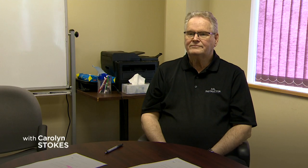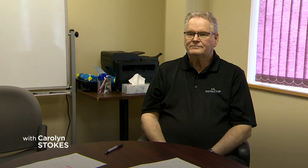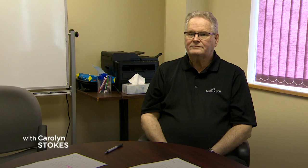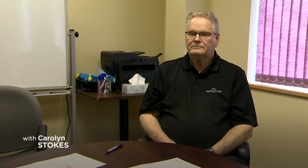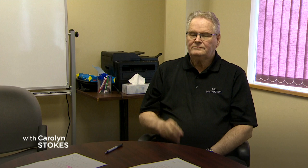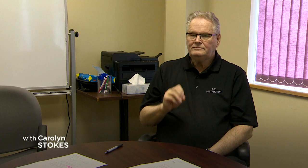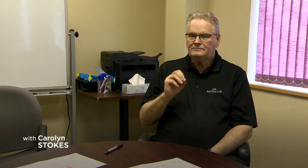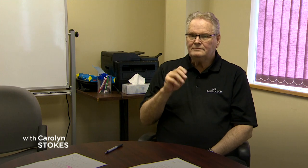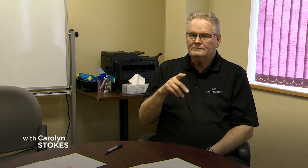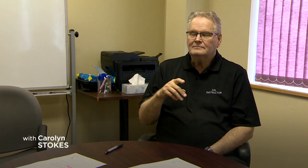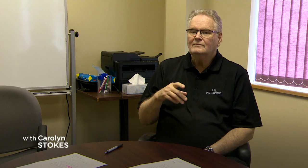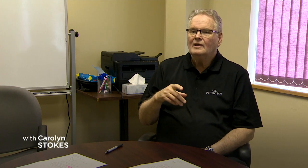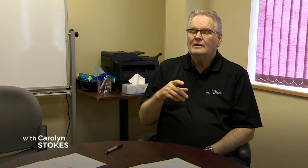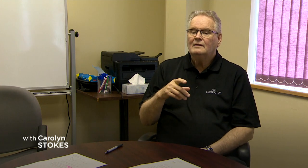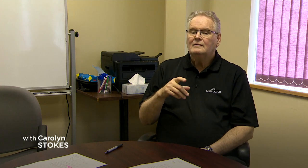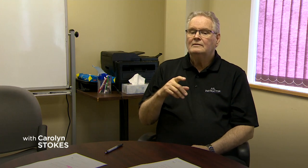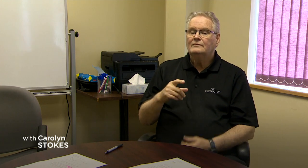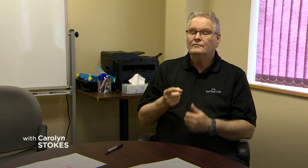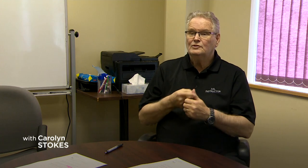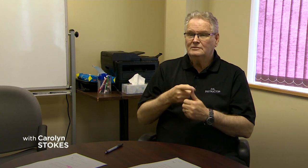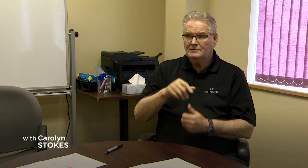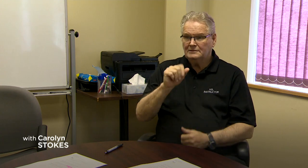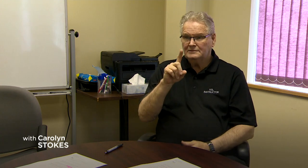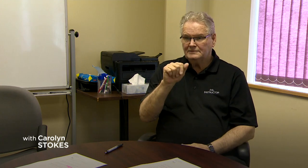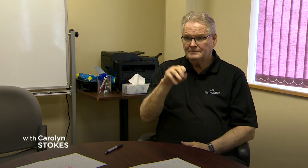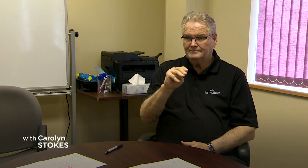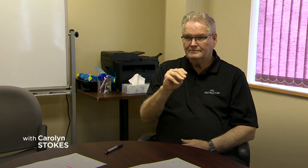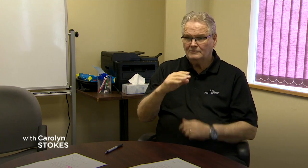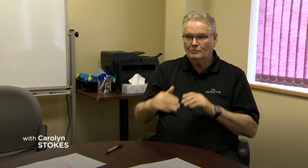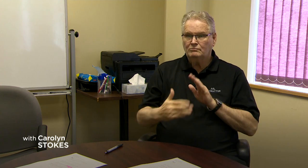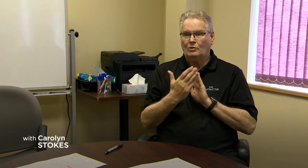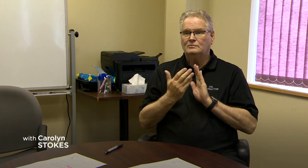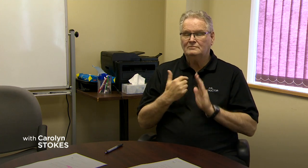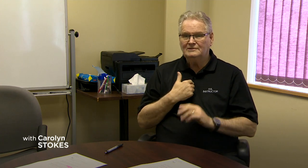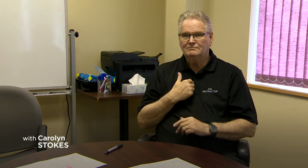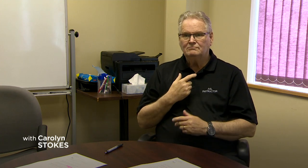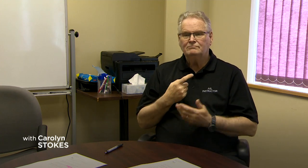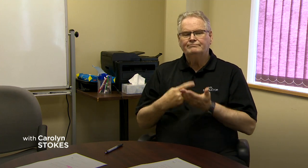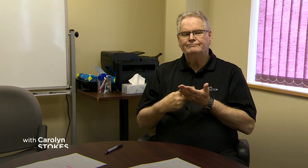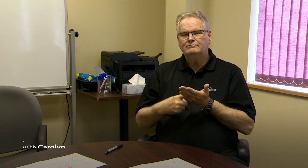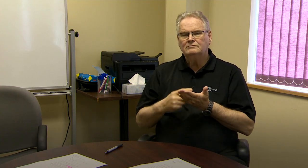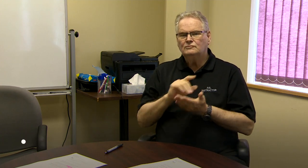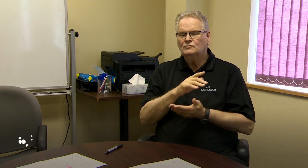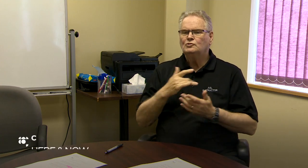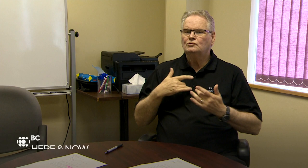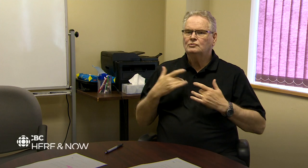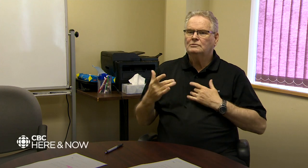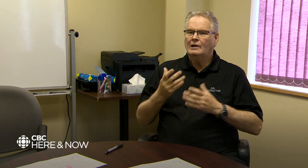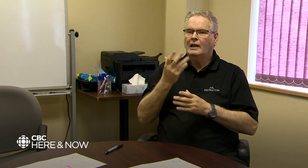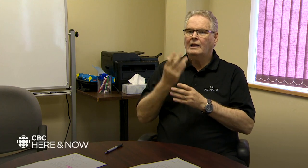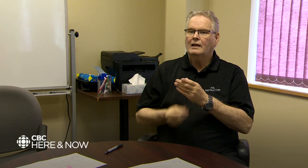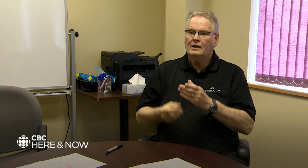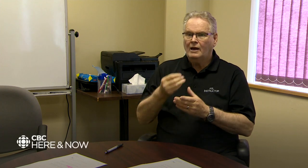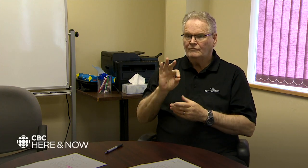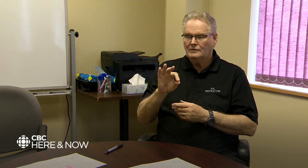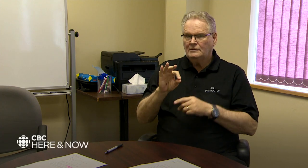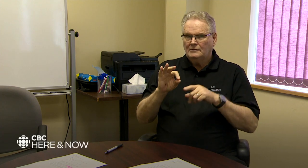director of the Newfoundland and Labrador Association of the Deaf. He says Bell can learn from King-Duke's story. He spoke through a sign language